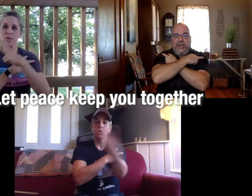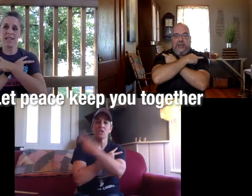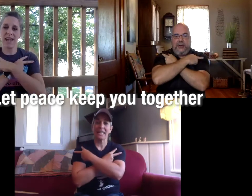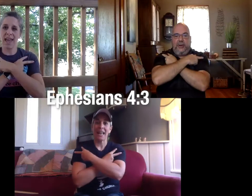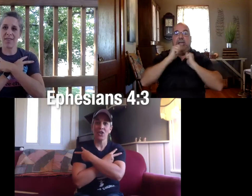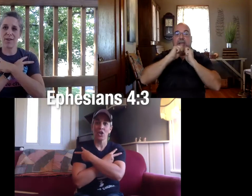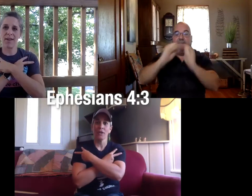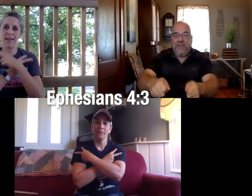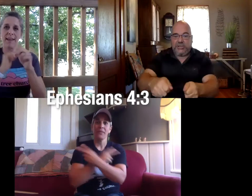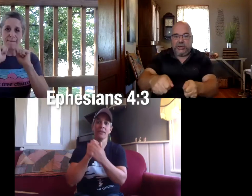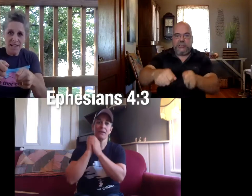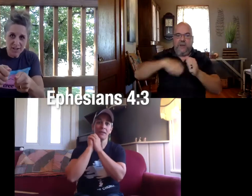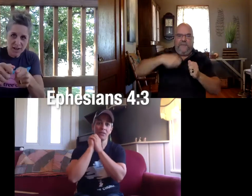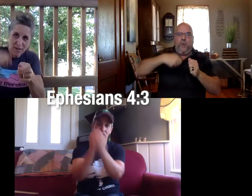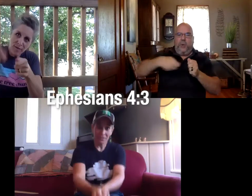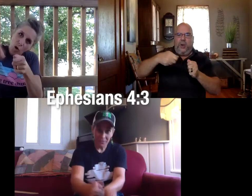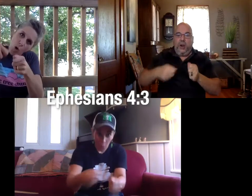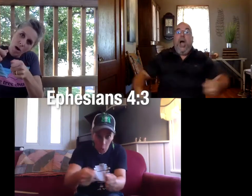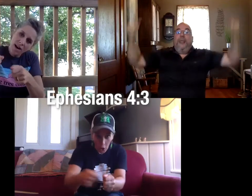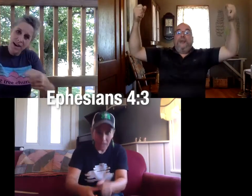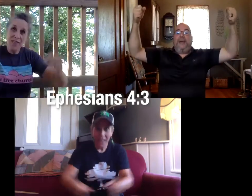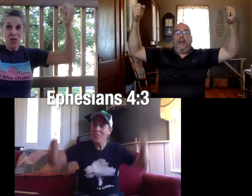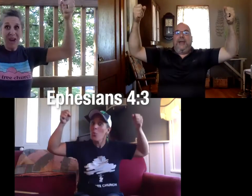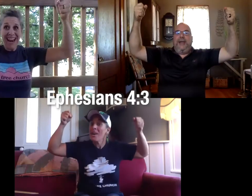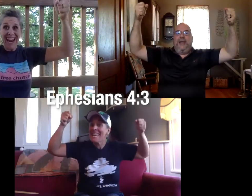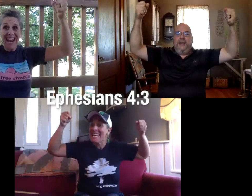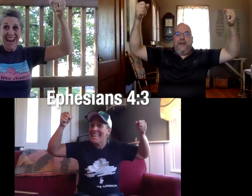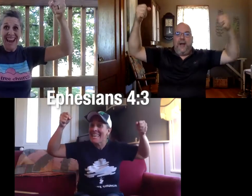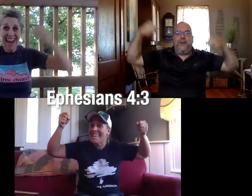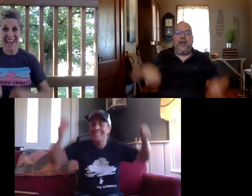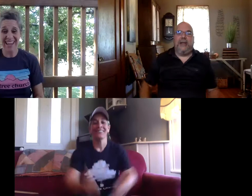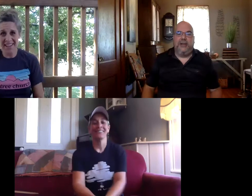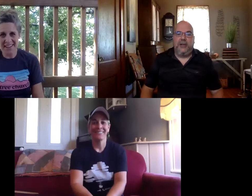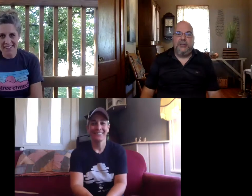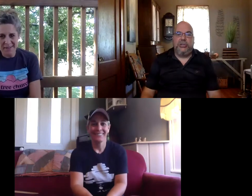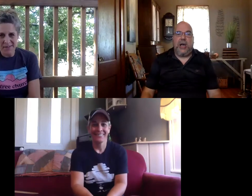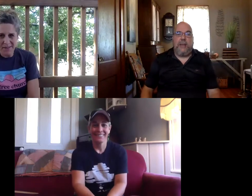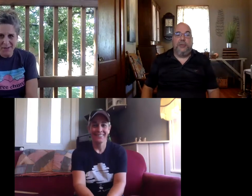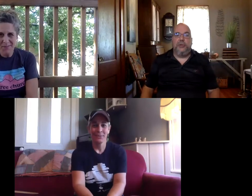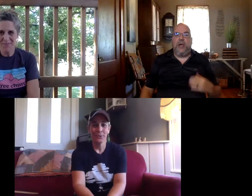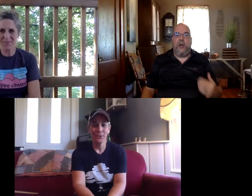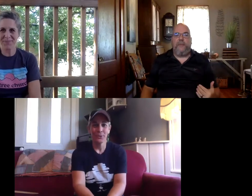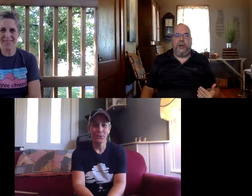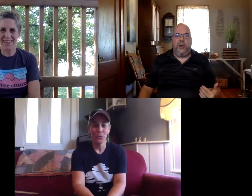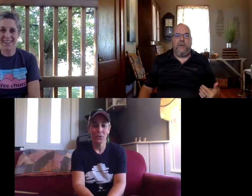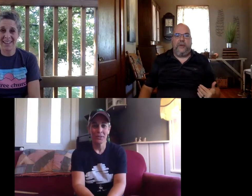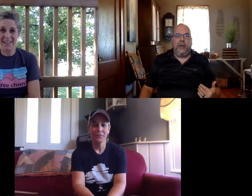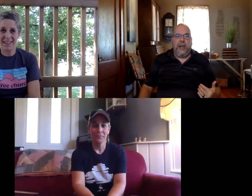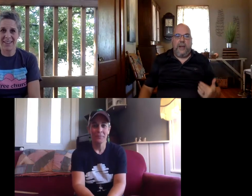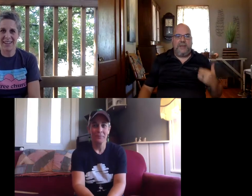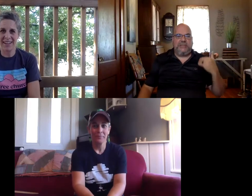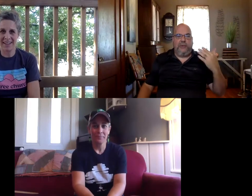together ephesians 4 3 all right good job do that over and